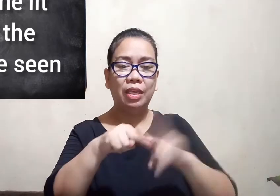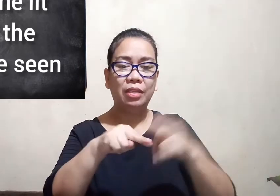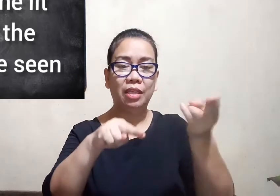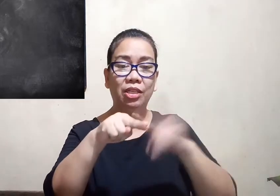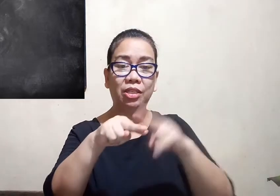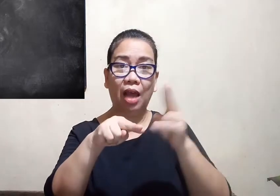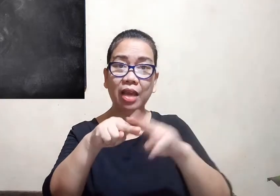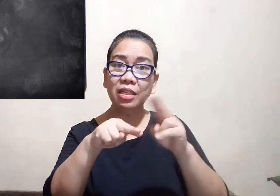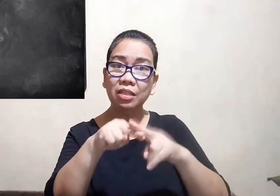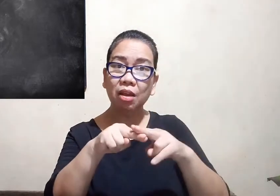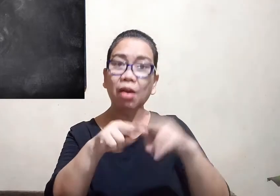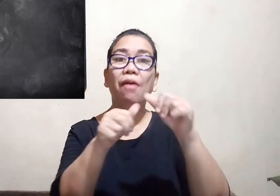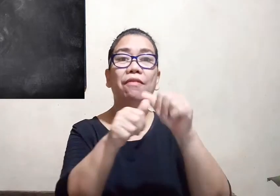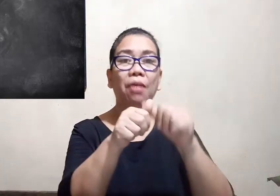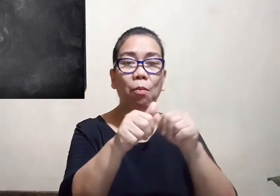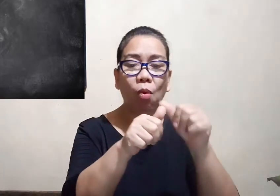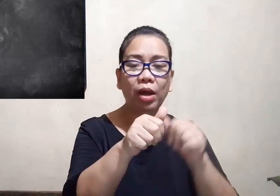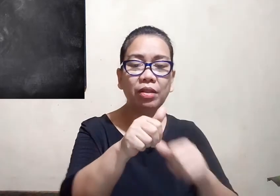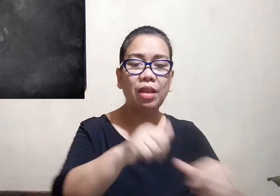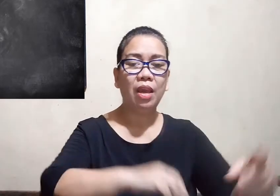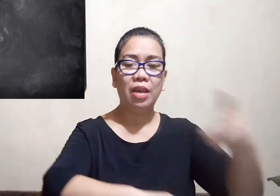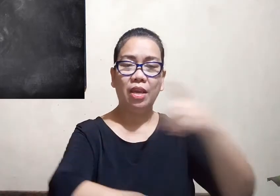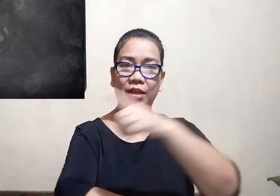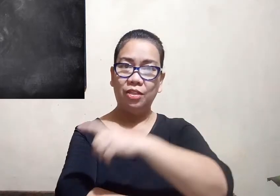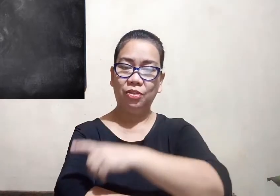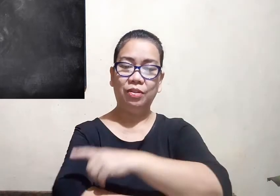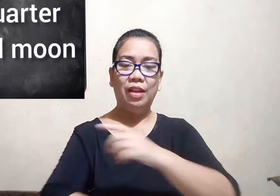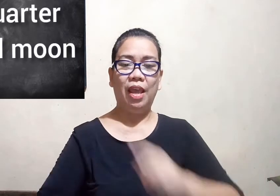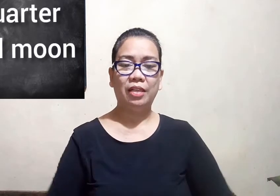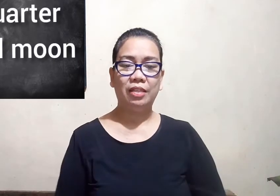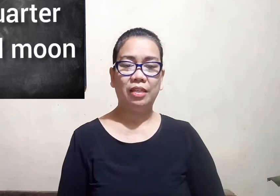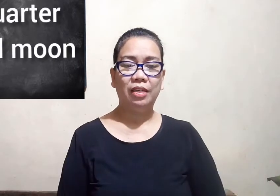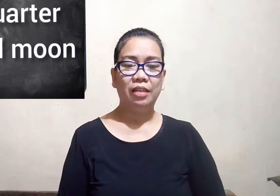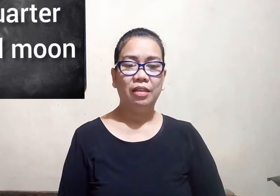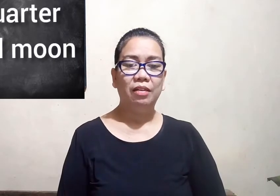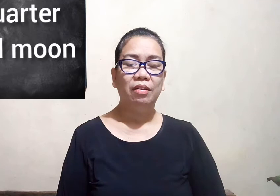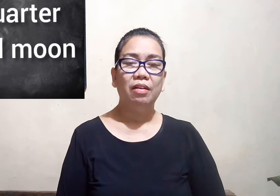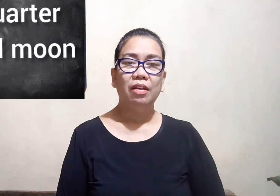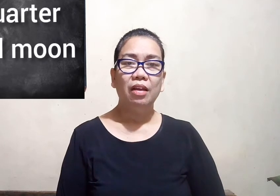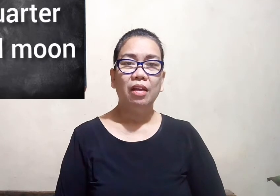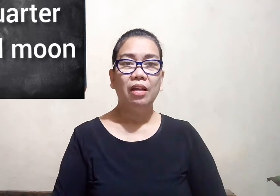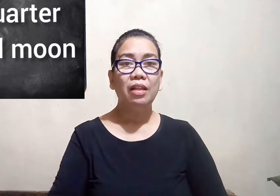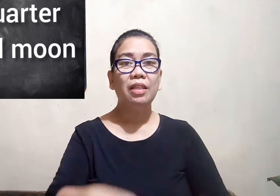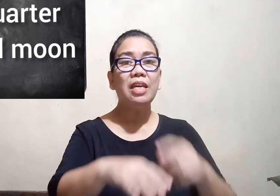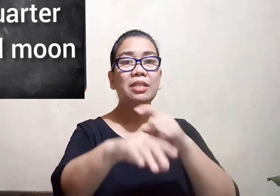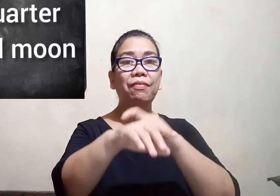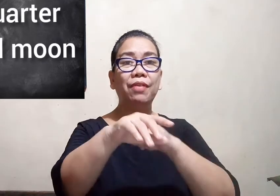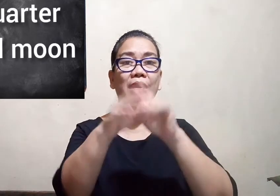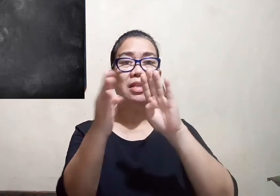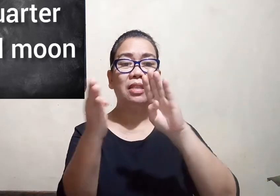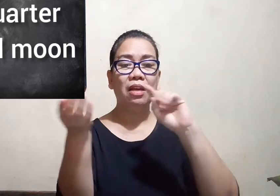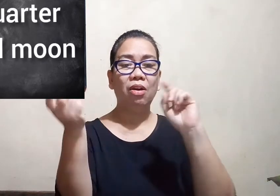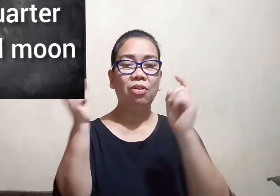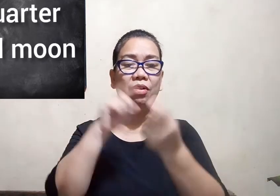in size from one day to the next this phase occurs